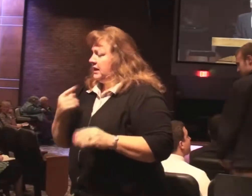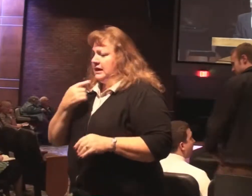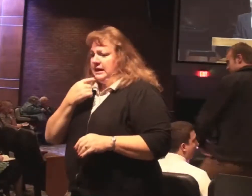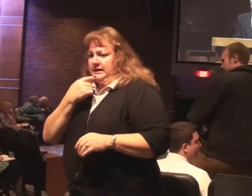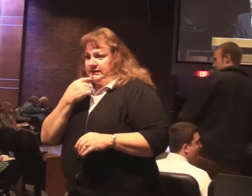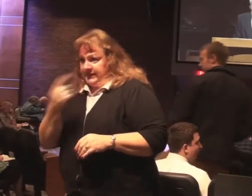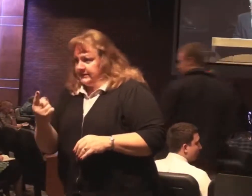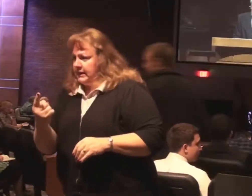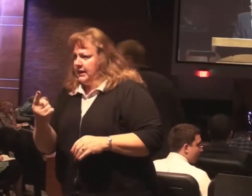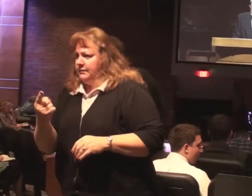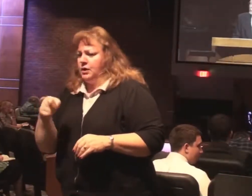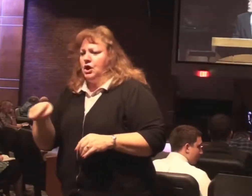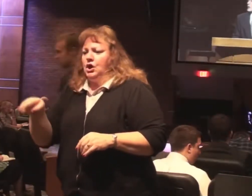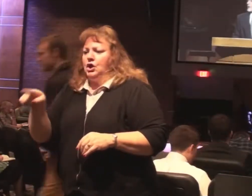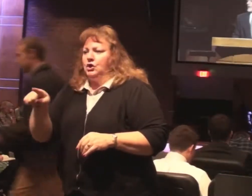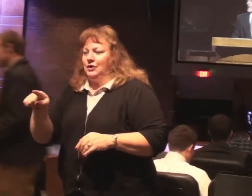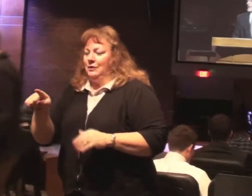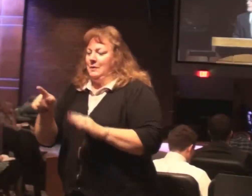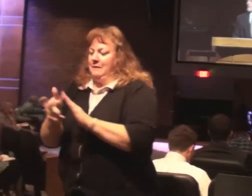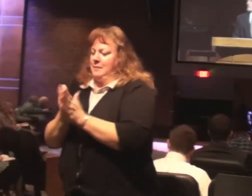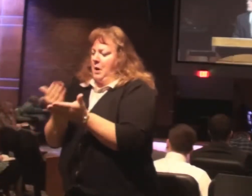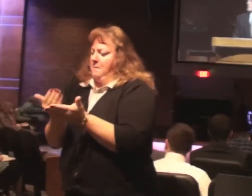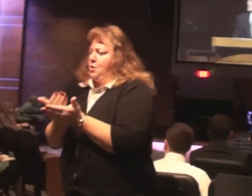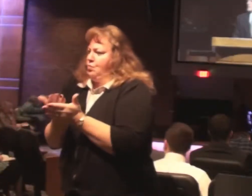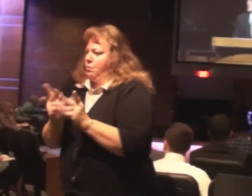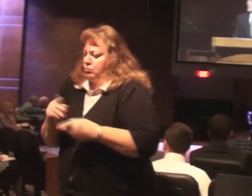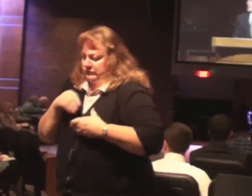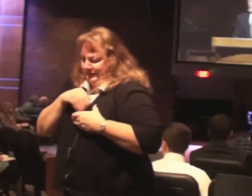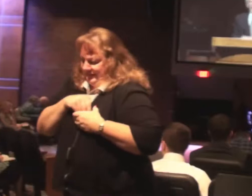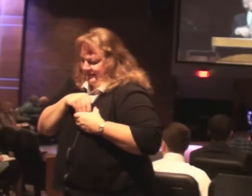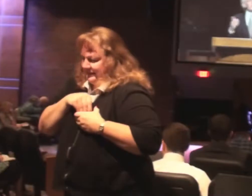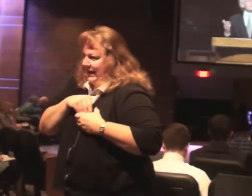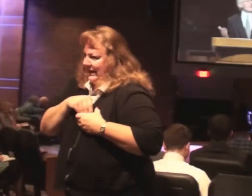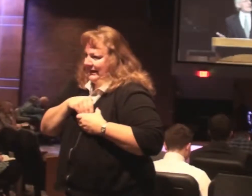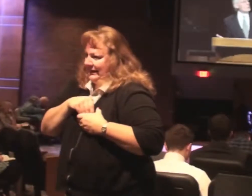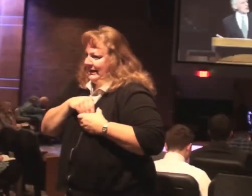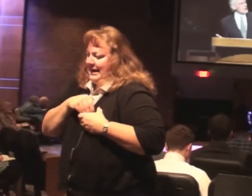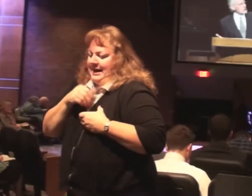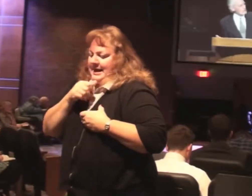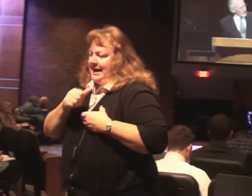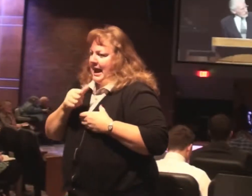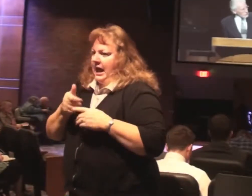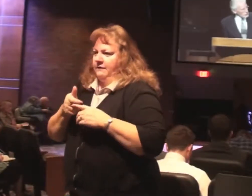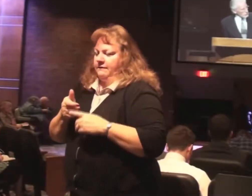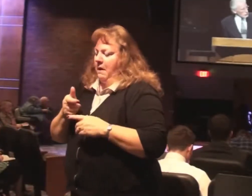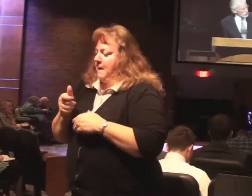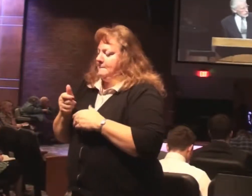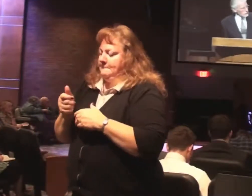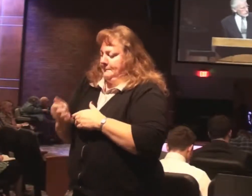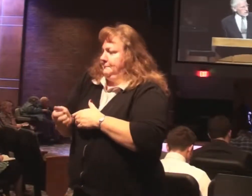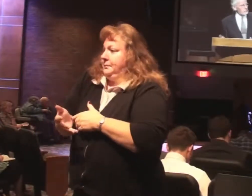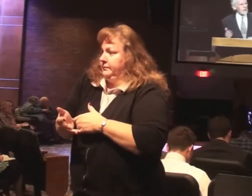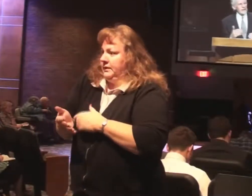you have been born again, not of seed which is perishable, but